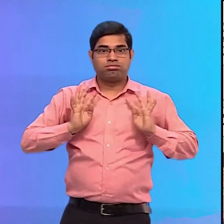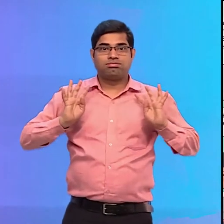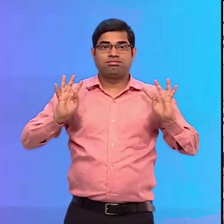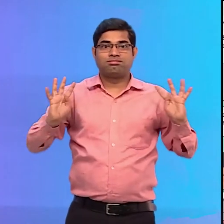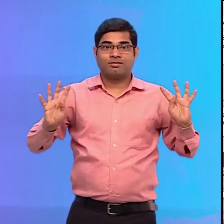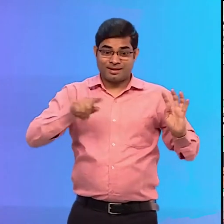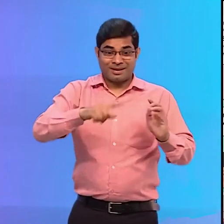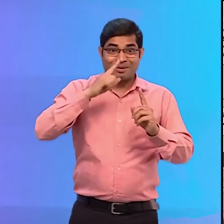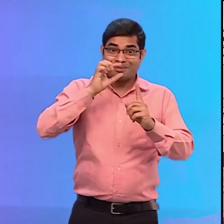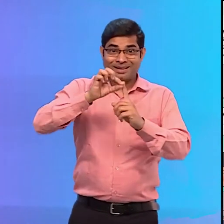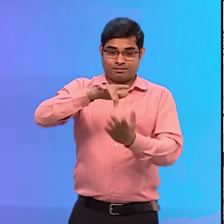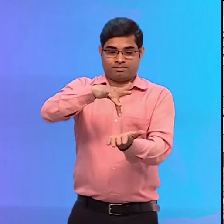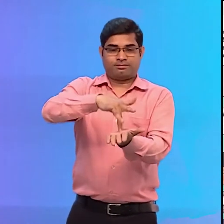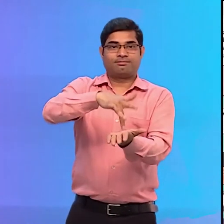With Priya in the center